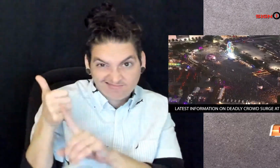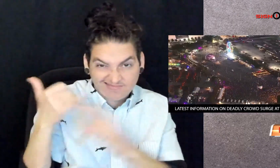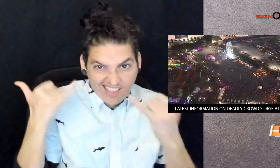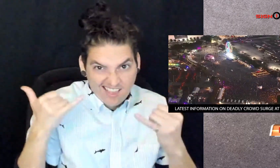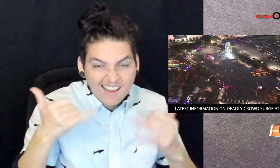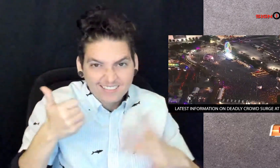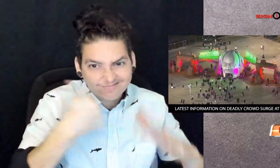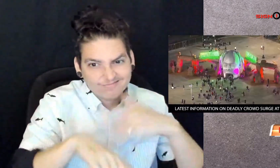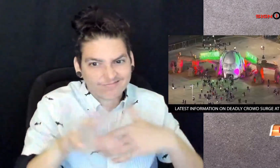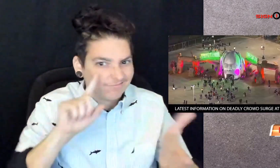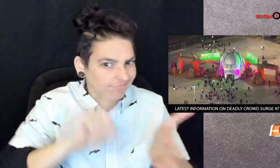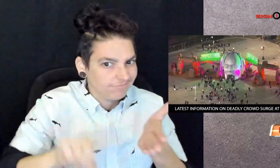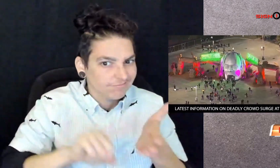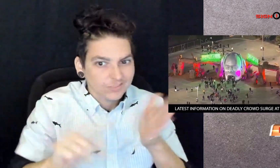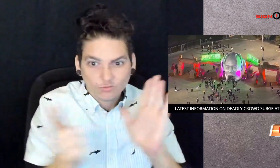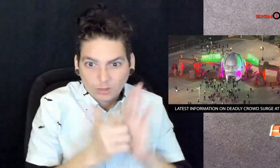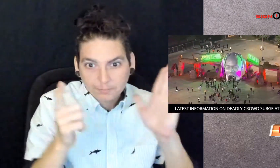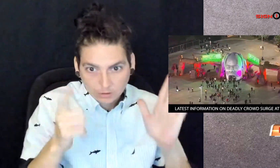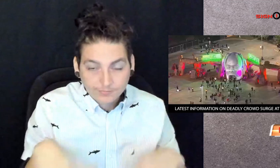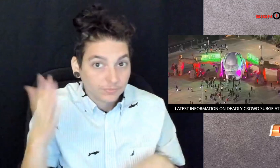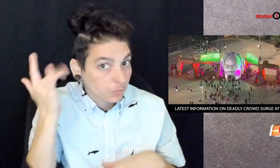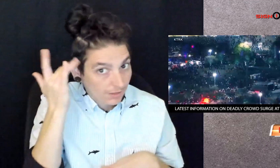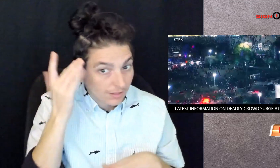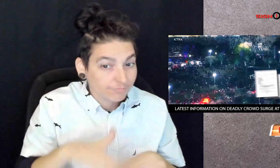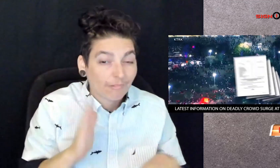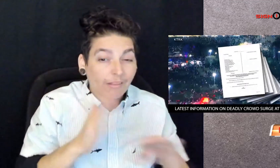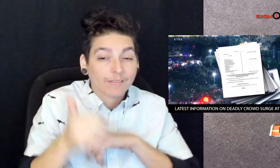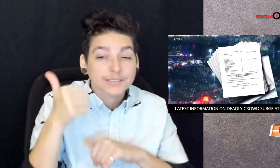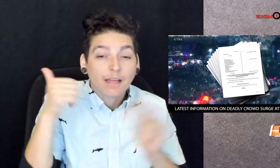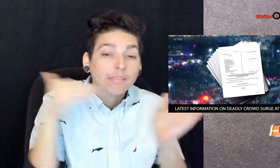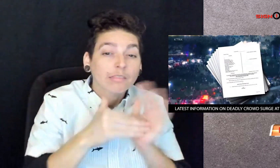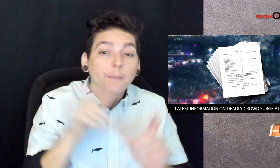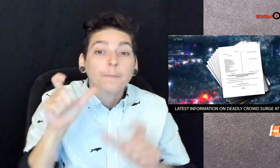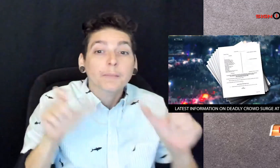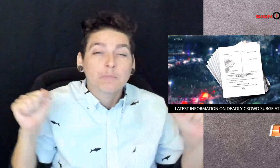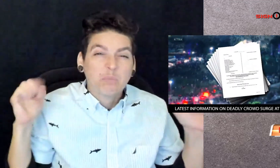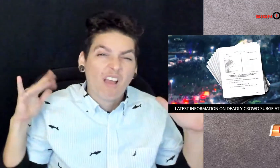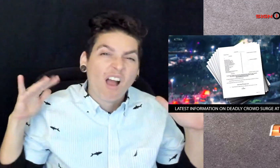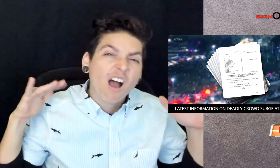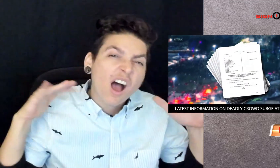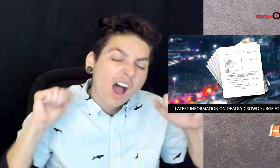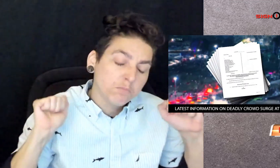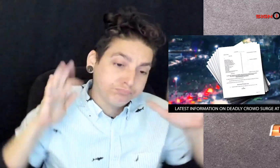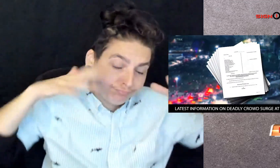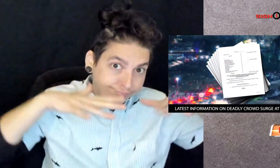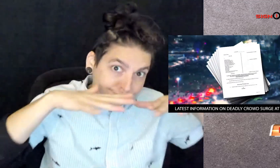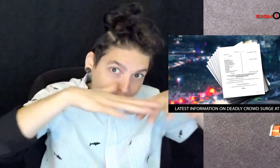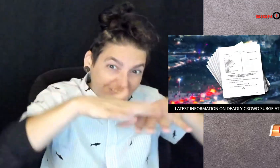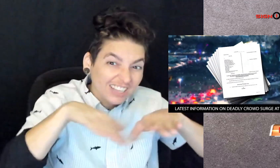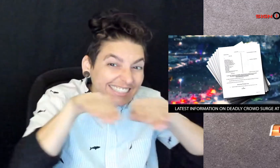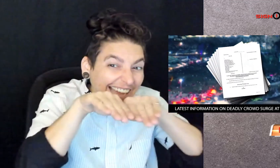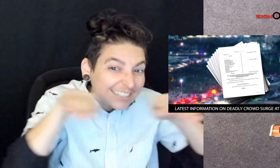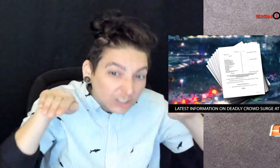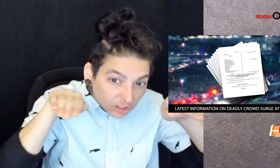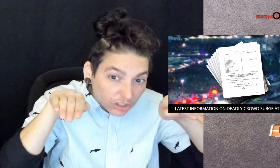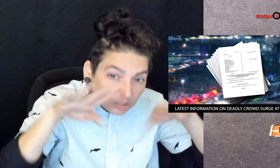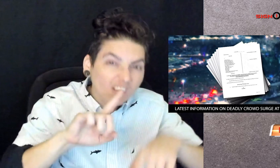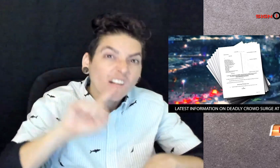is now a criminal investigation. After tens of thousands of people in the crowd surged